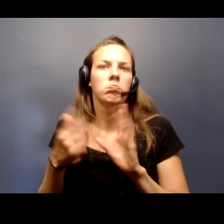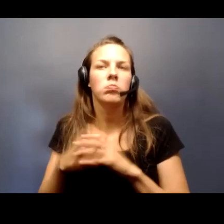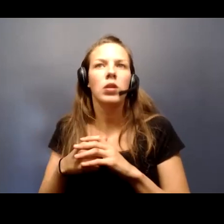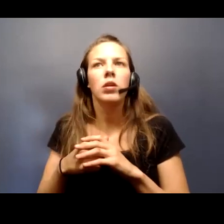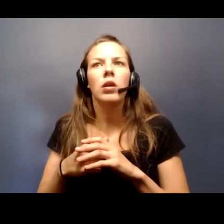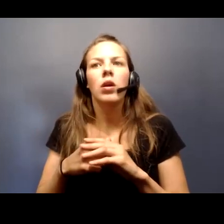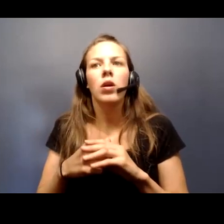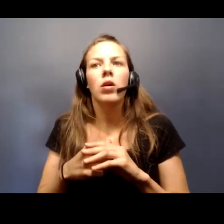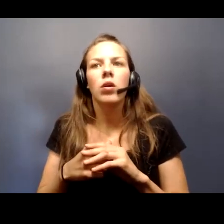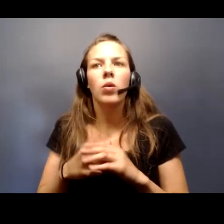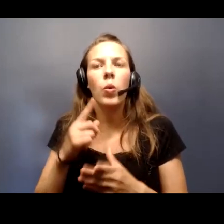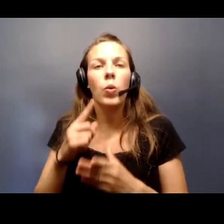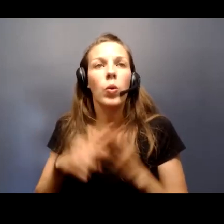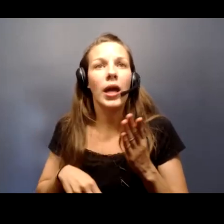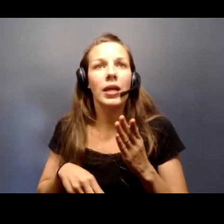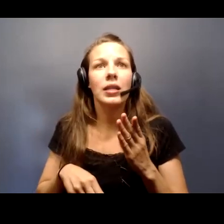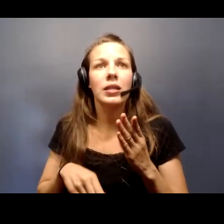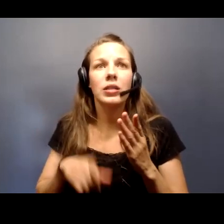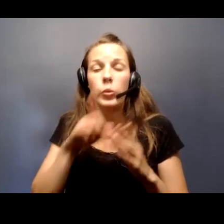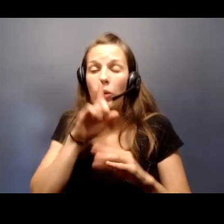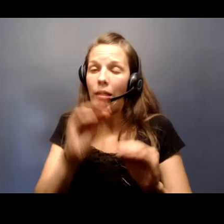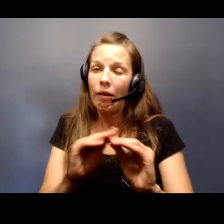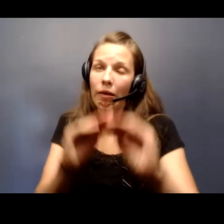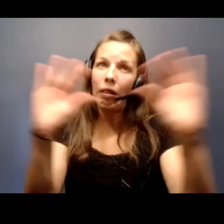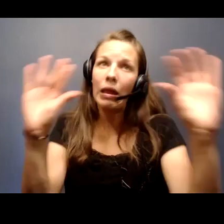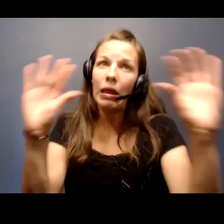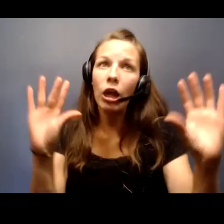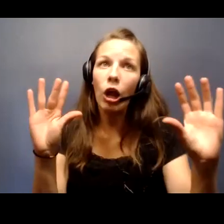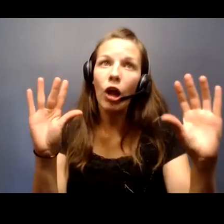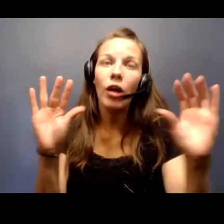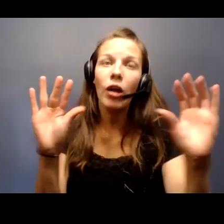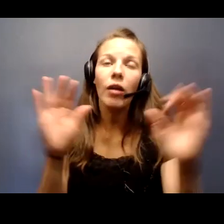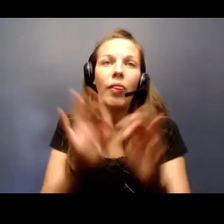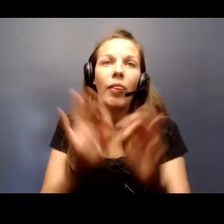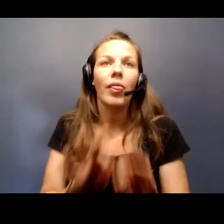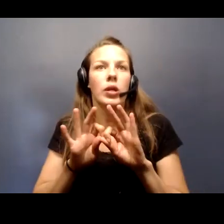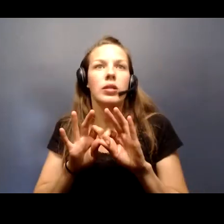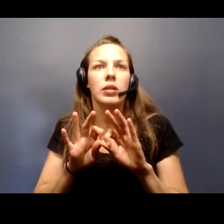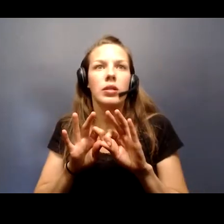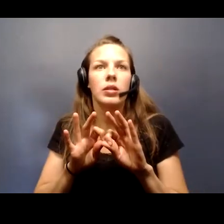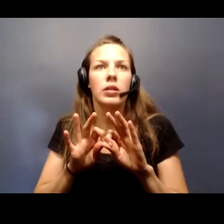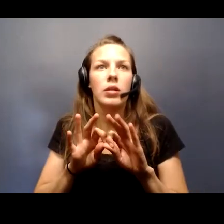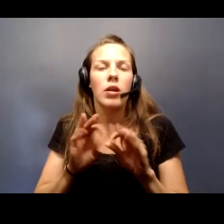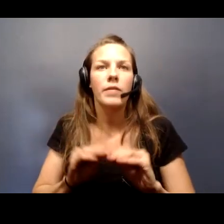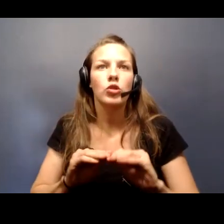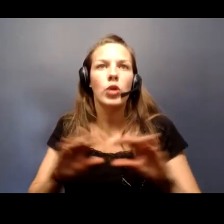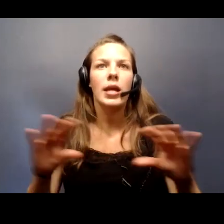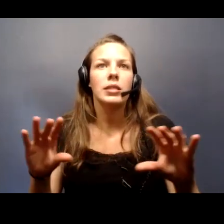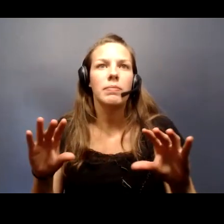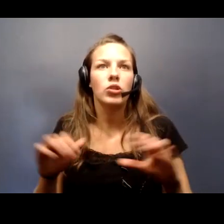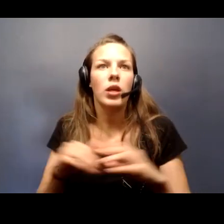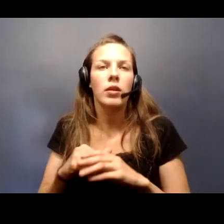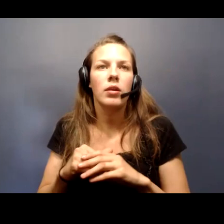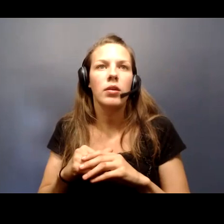has become abundantly clear is the importance of transmission before